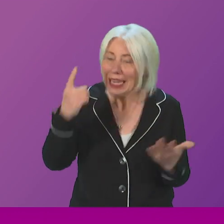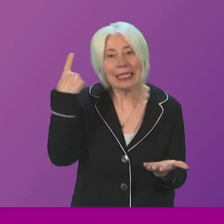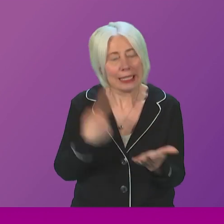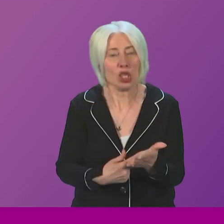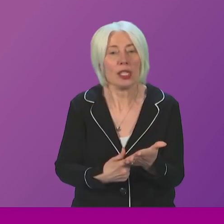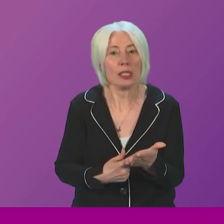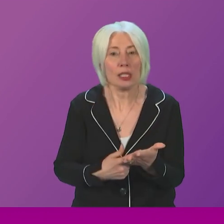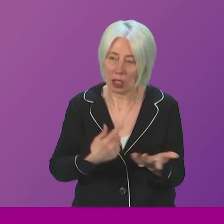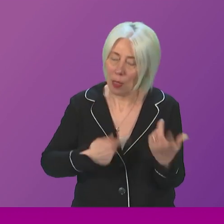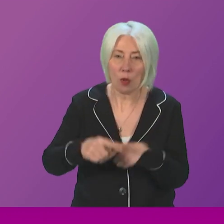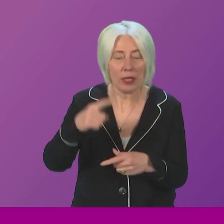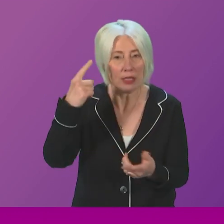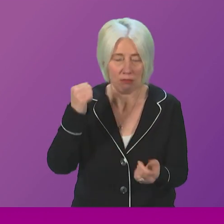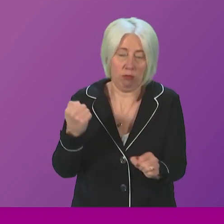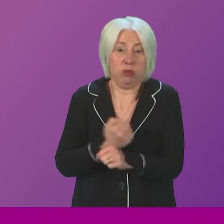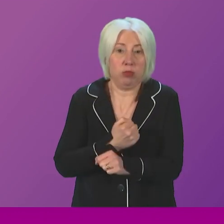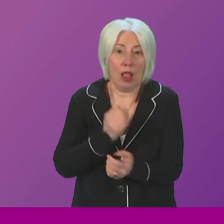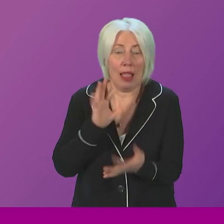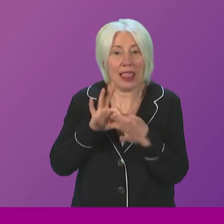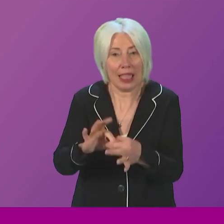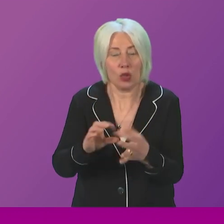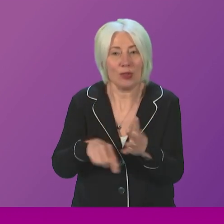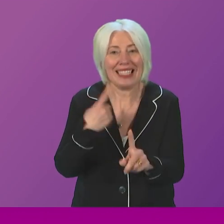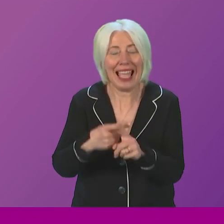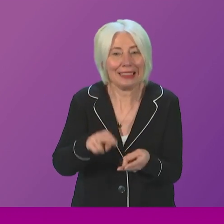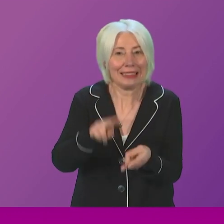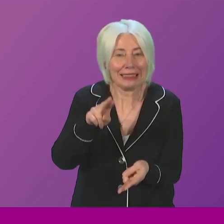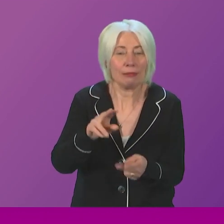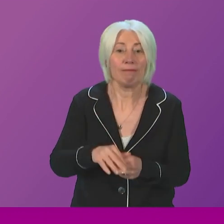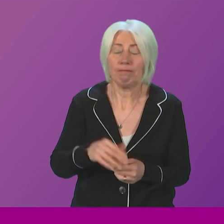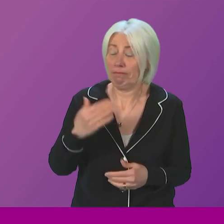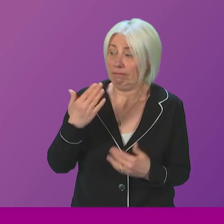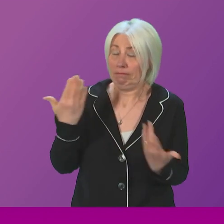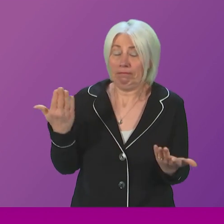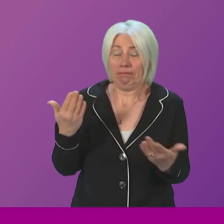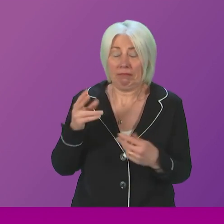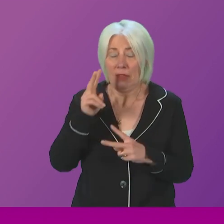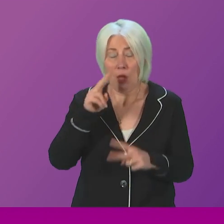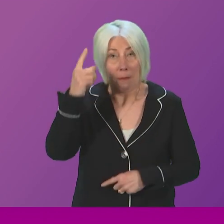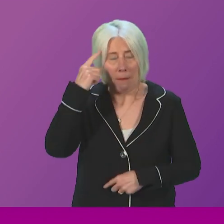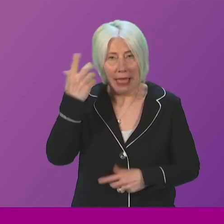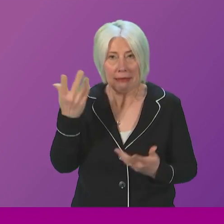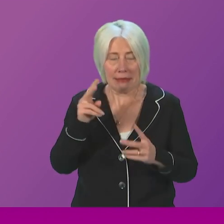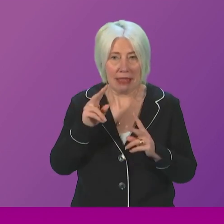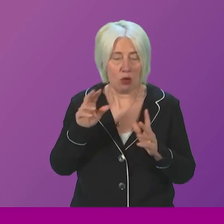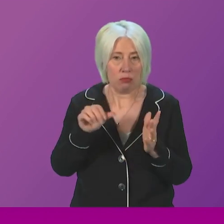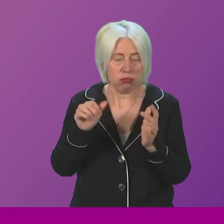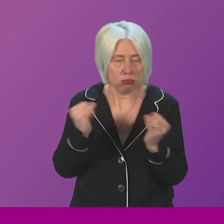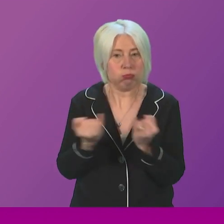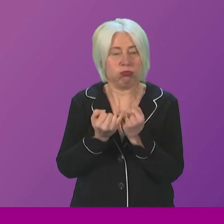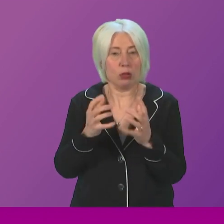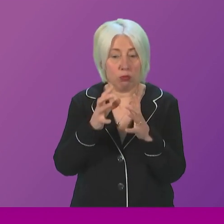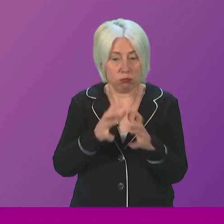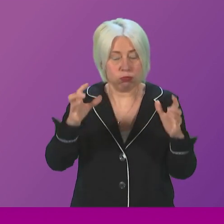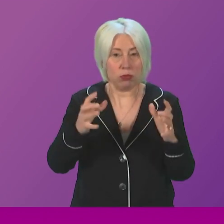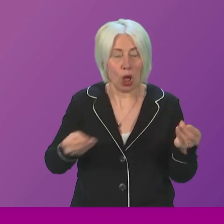decision that we make in relation to taxation. I don't and have never seen a conflict in my mind to growing the economy, something that is